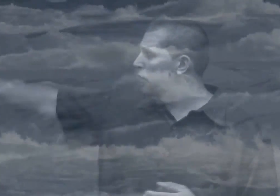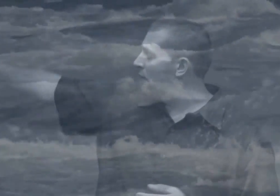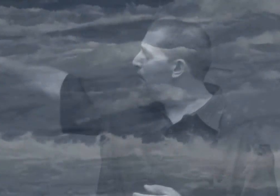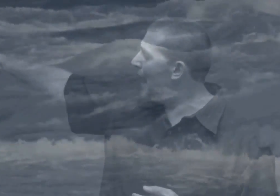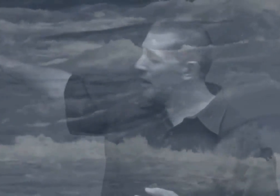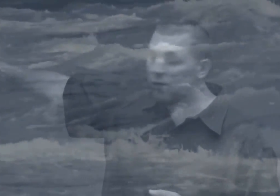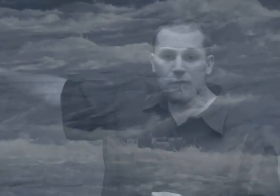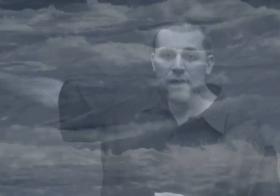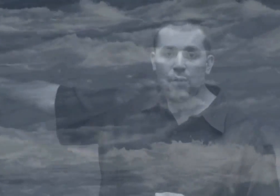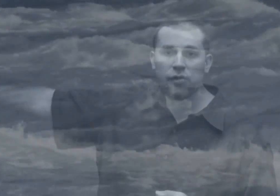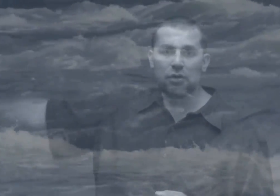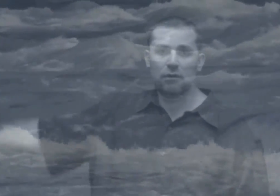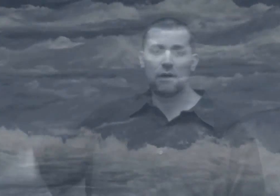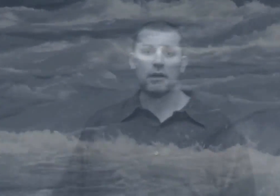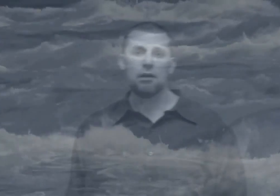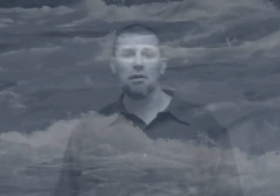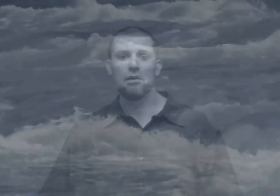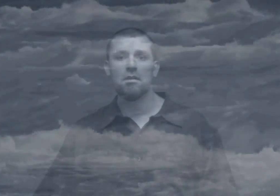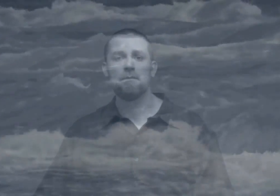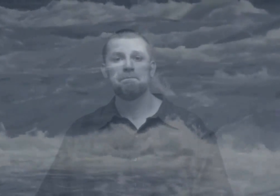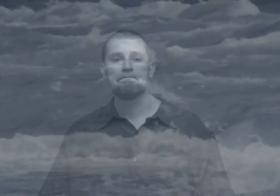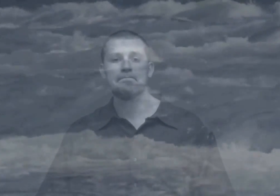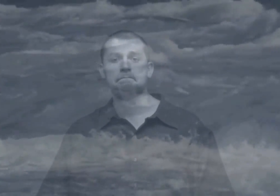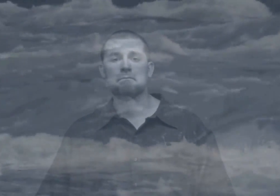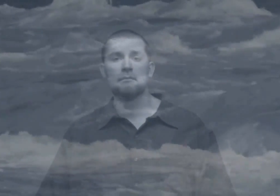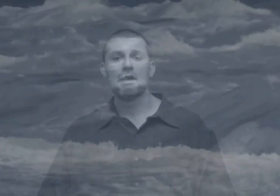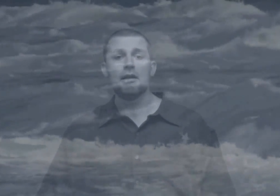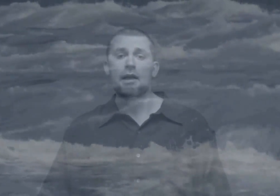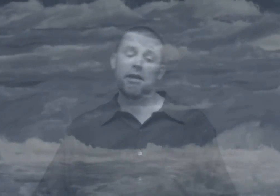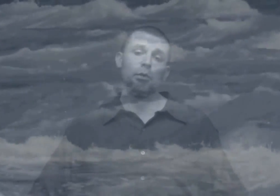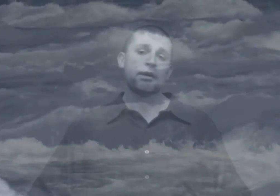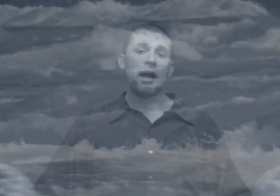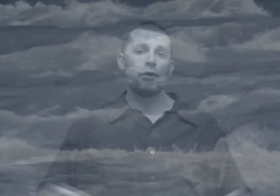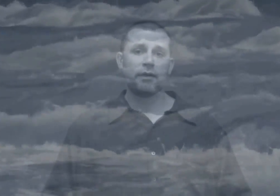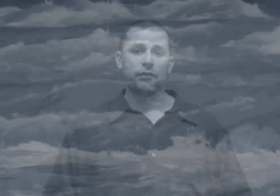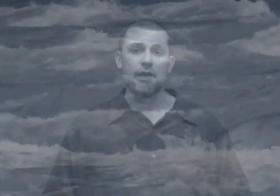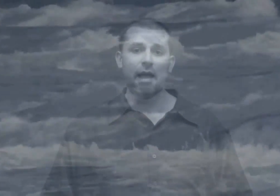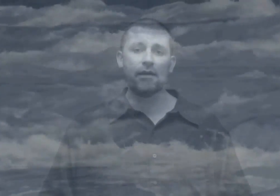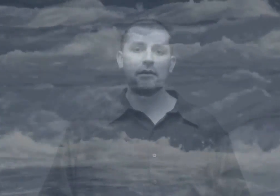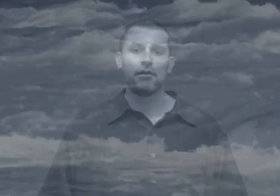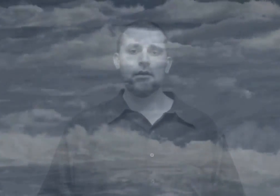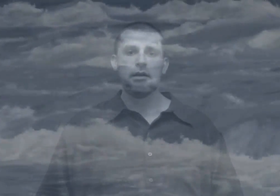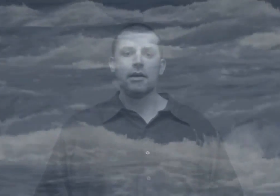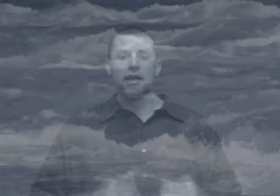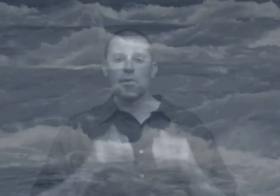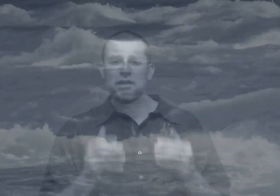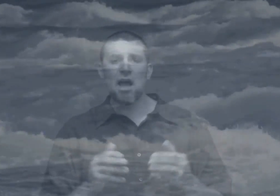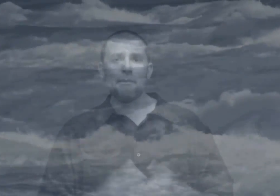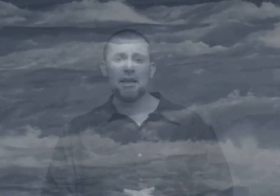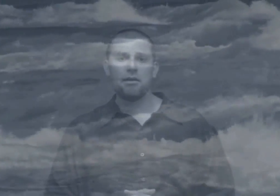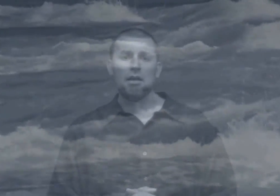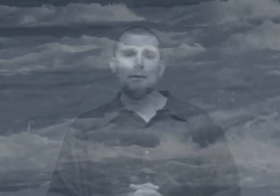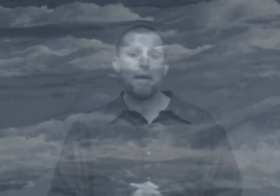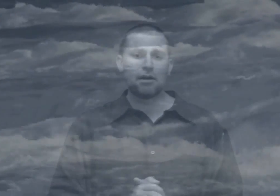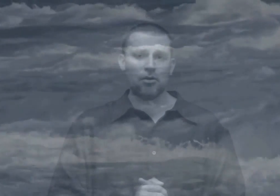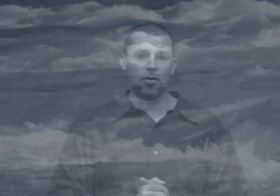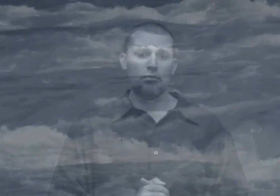driven back to the ocean and he would not reach the end. He would not make it back home